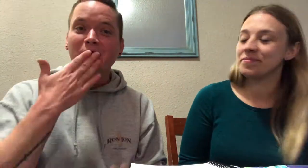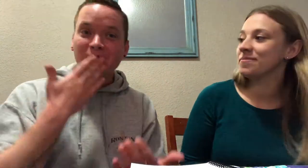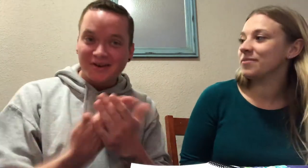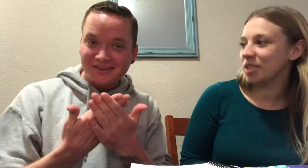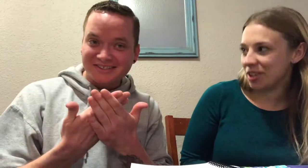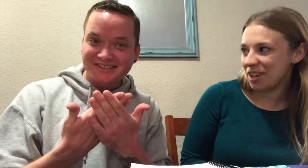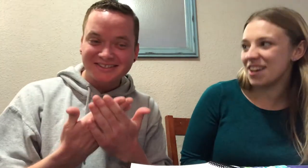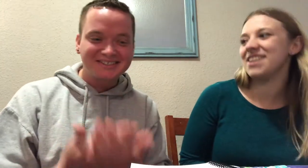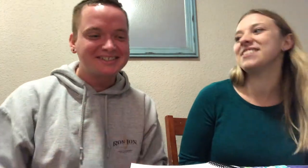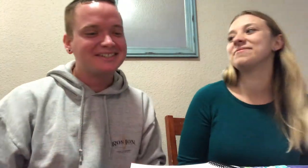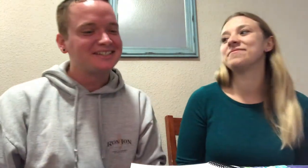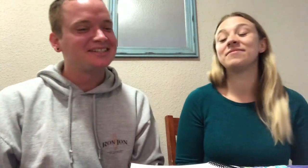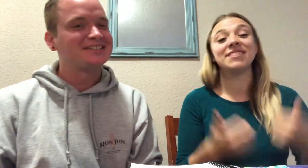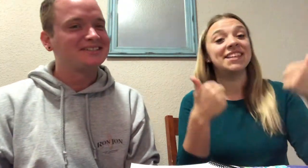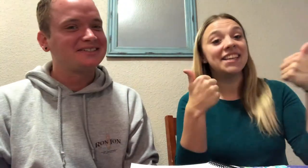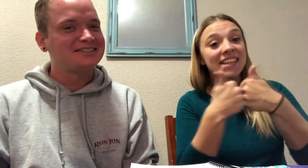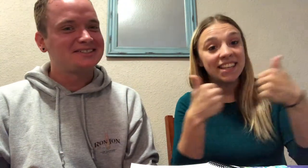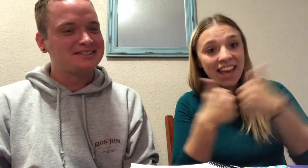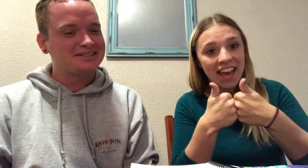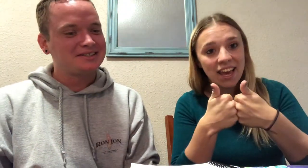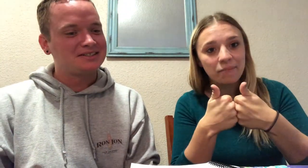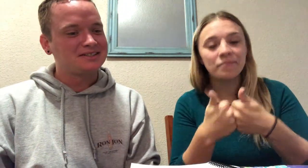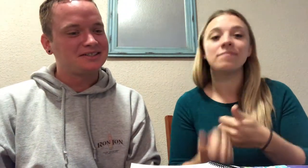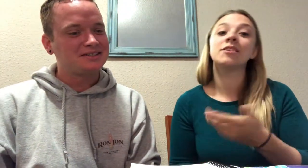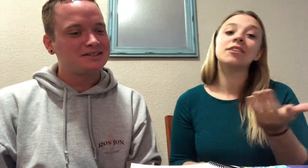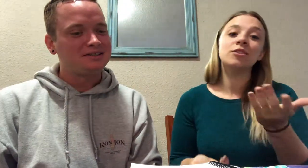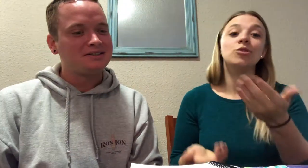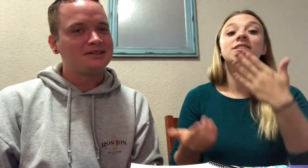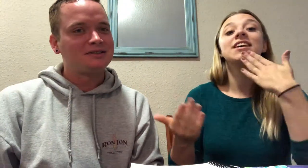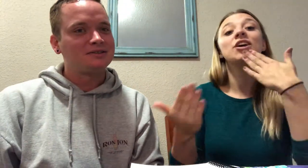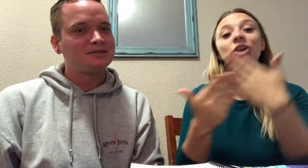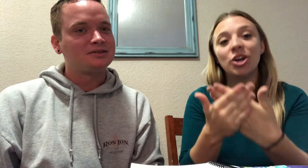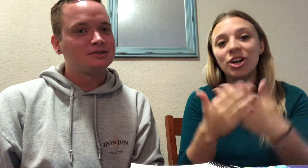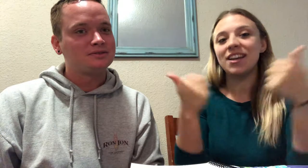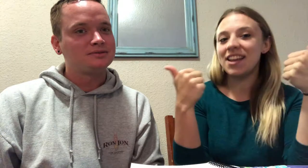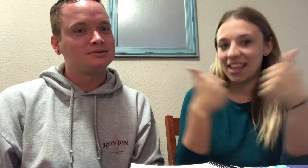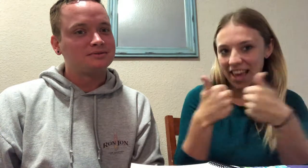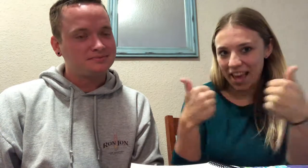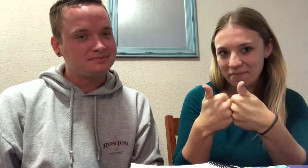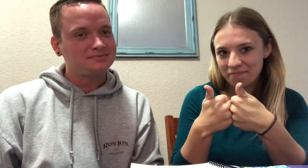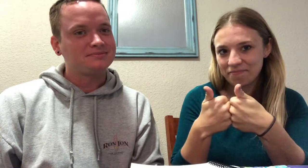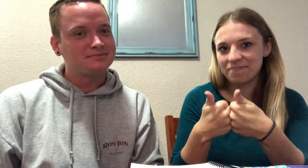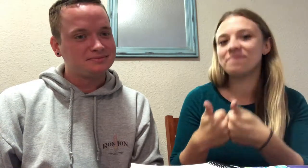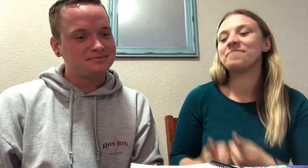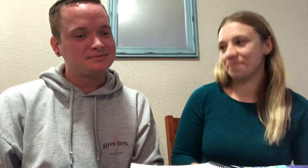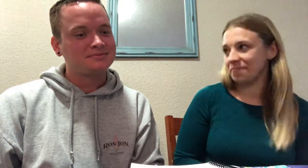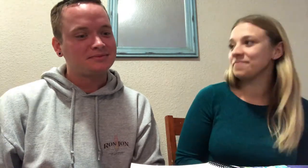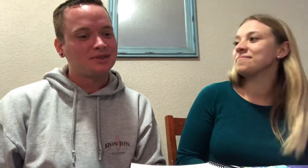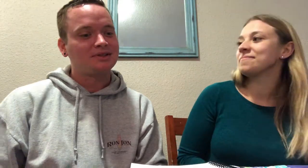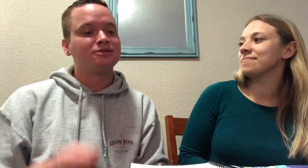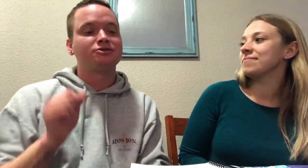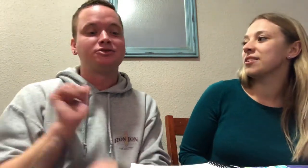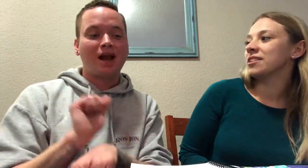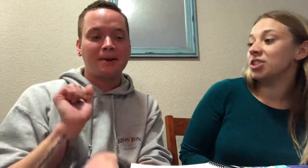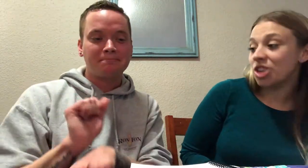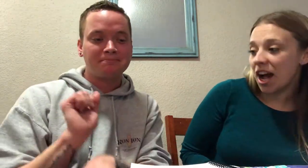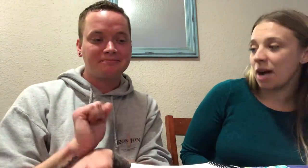Good. Game. So you can say good game. Job.